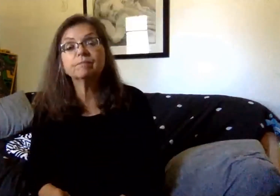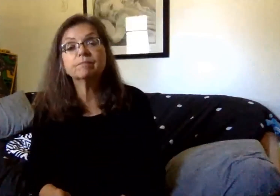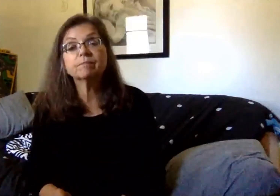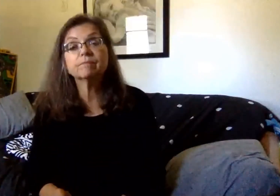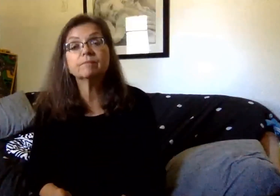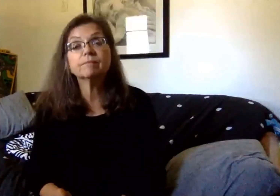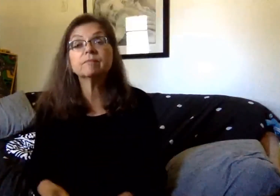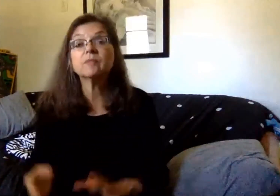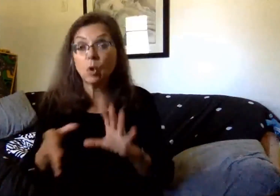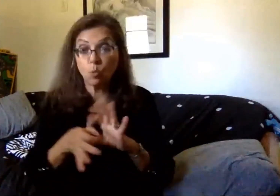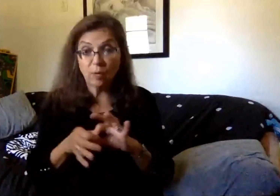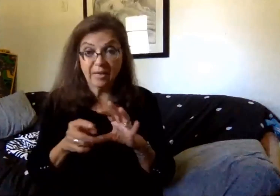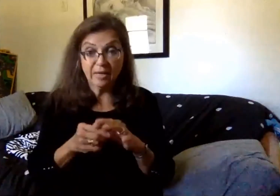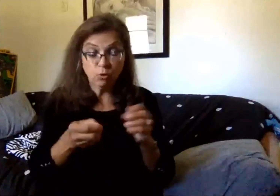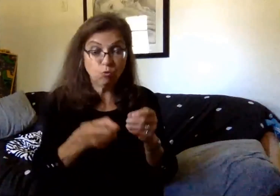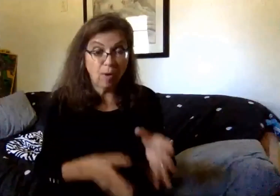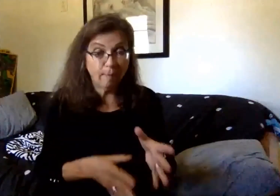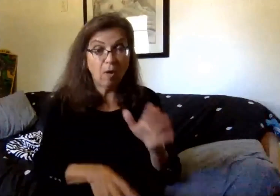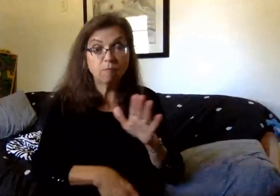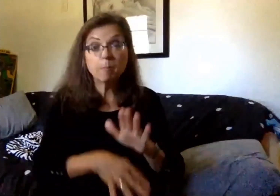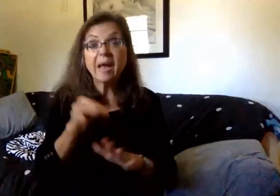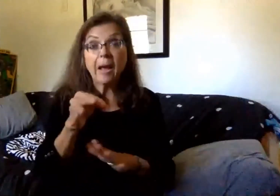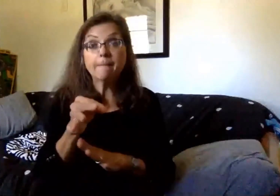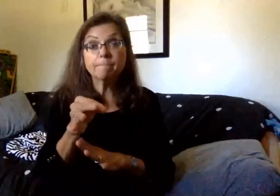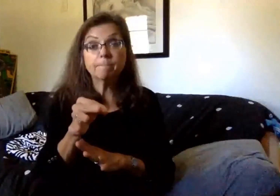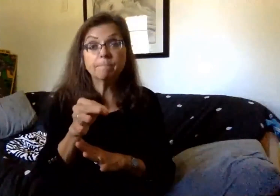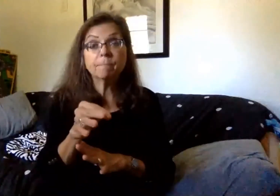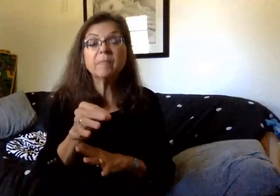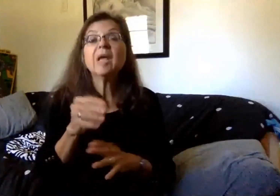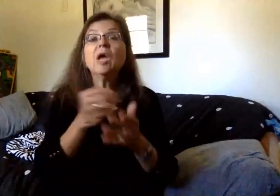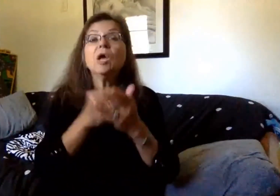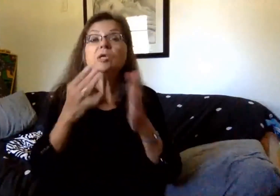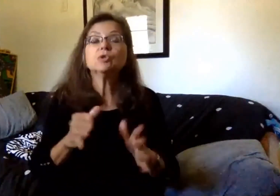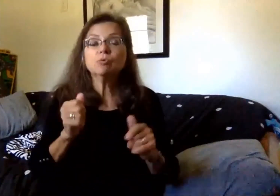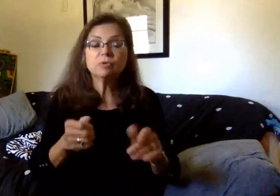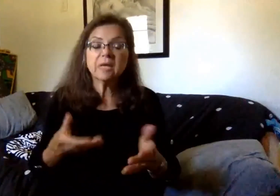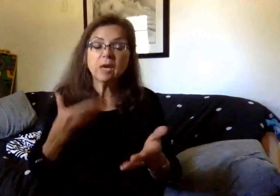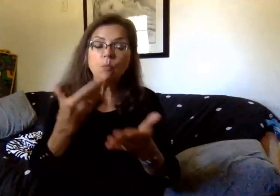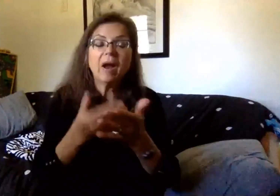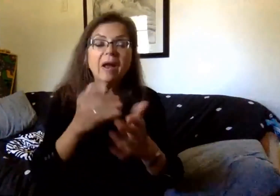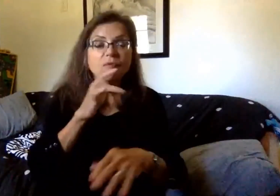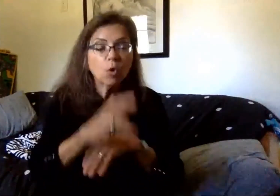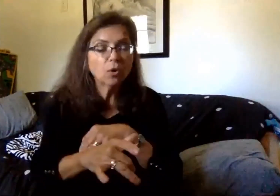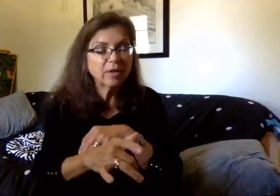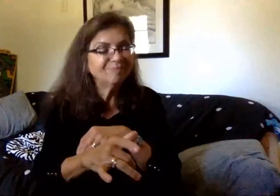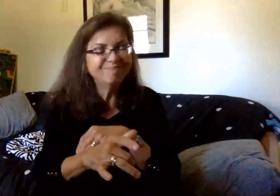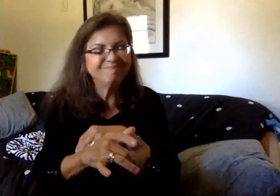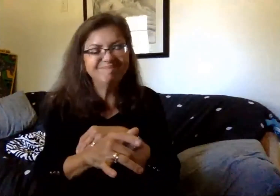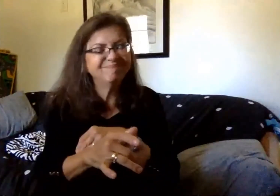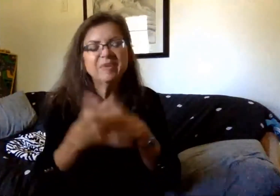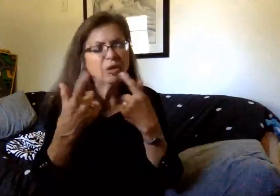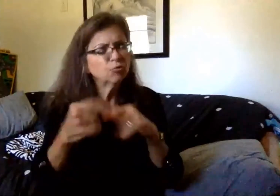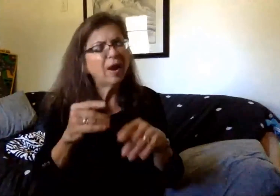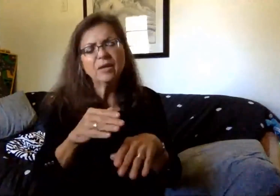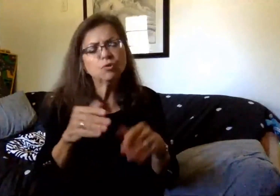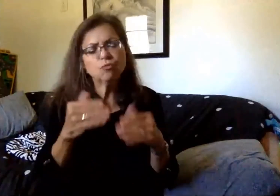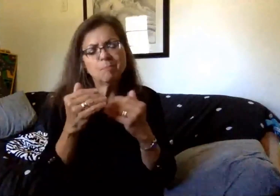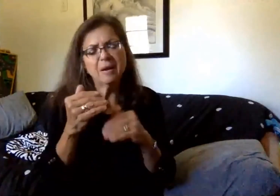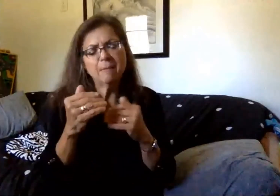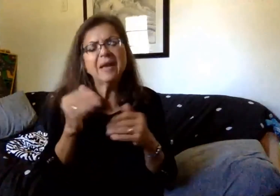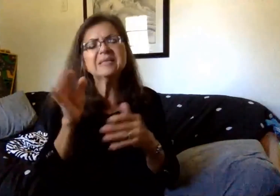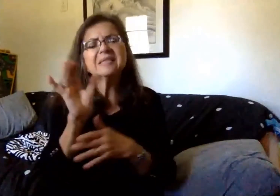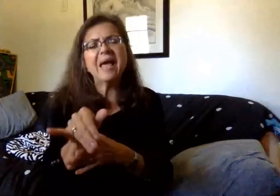Relative to the drop off and pick up, will children be able to arrive to school early? We're trying to minimize that in order to ensure